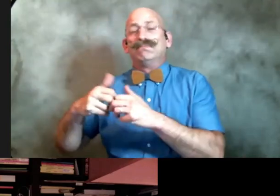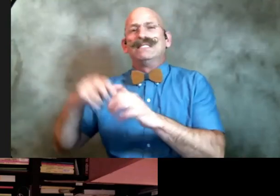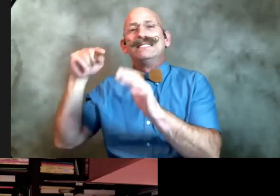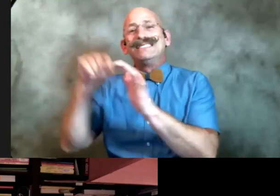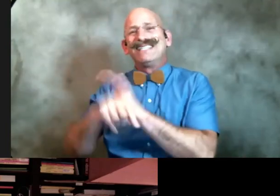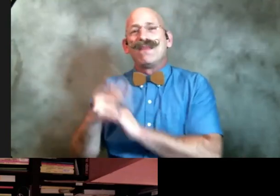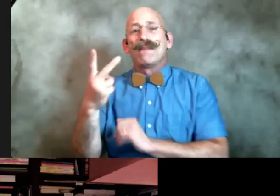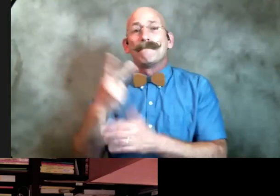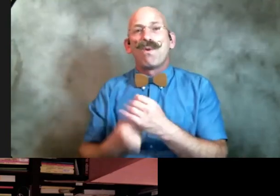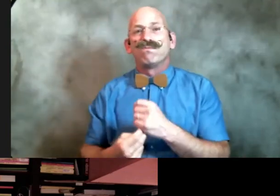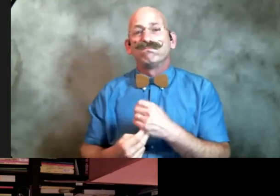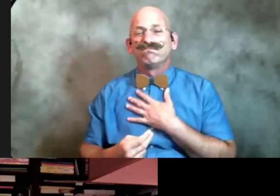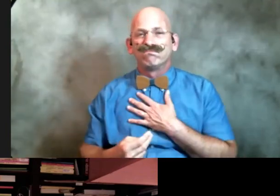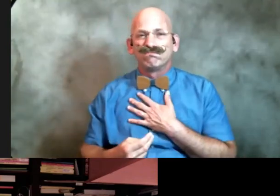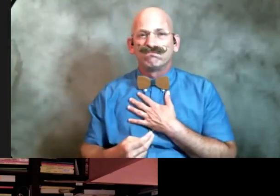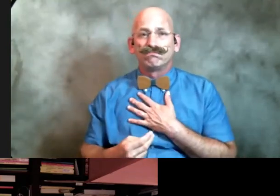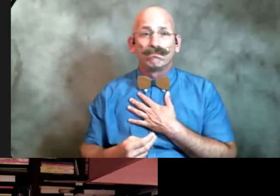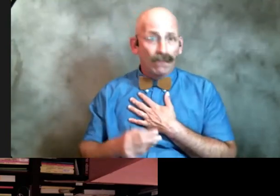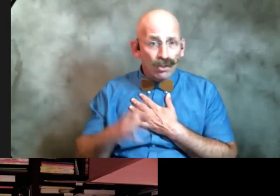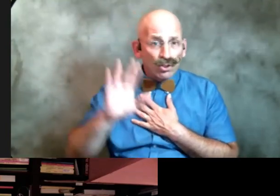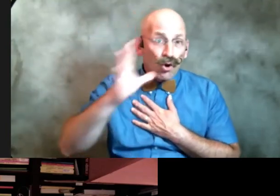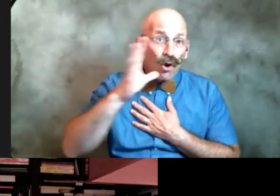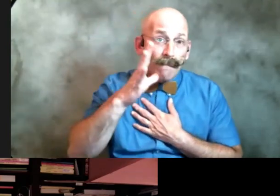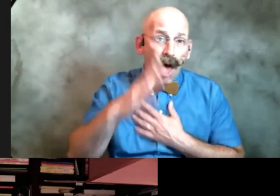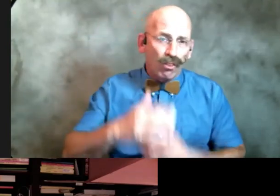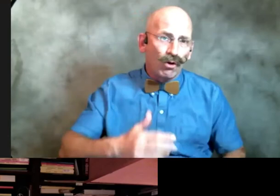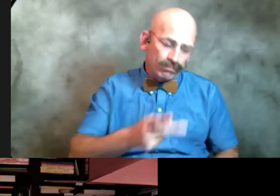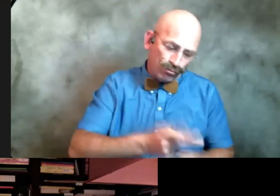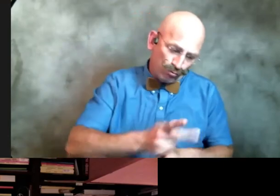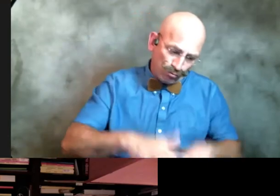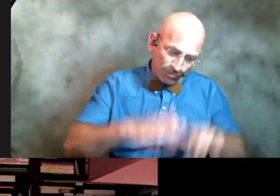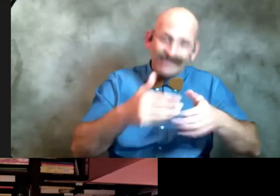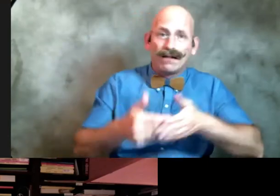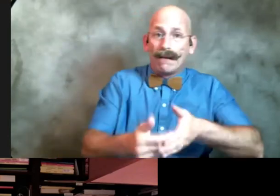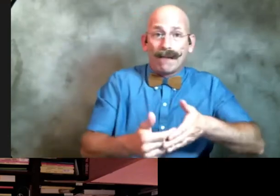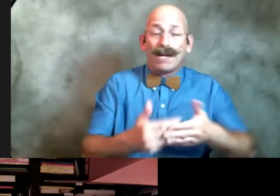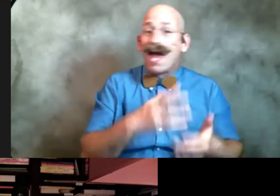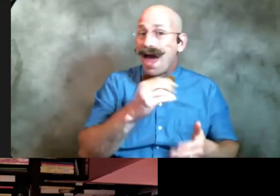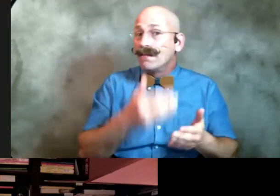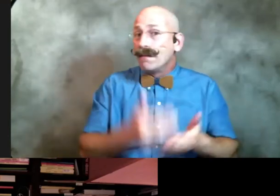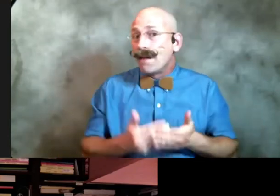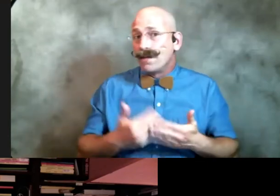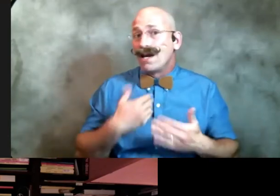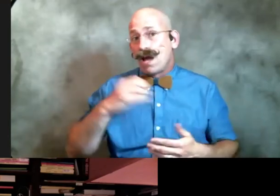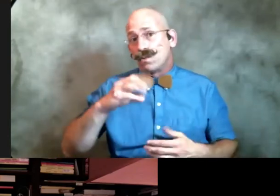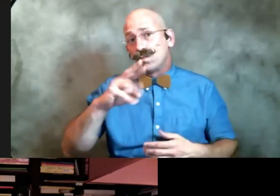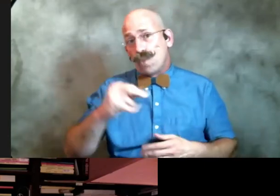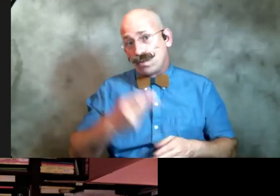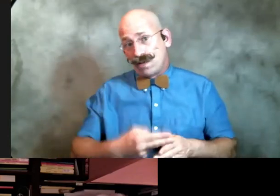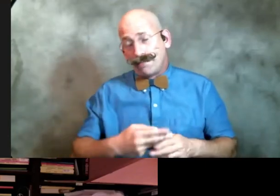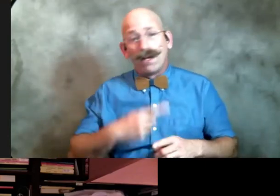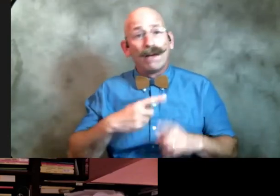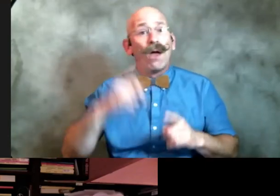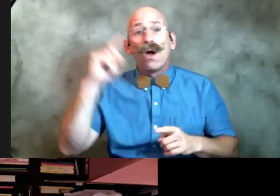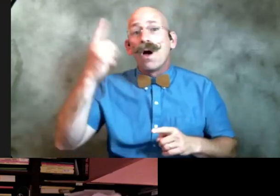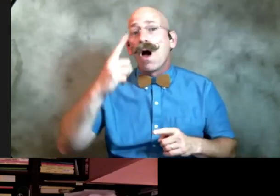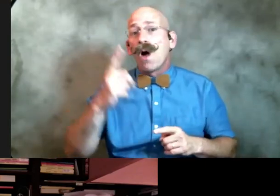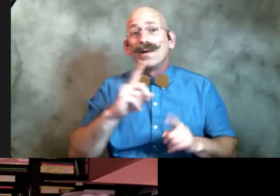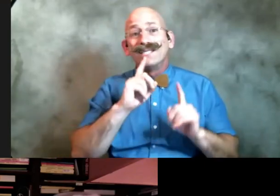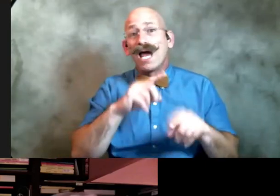her mother raised the baby who of course had her own name but always answered to